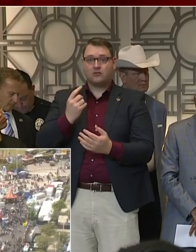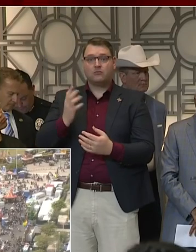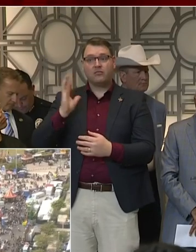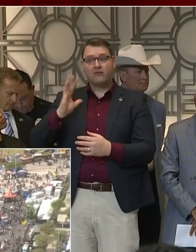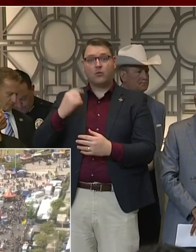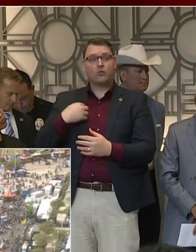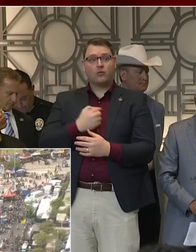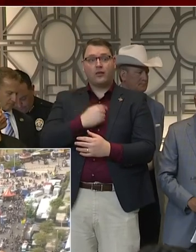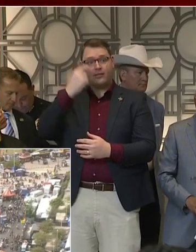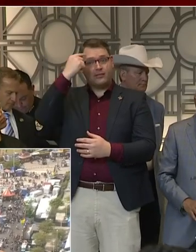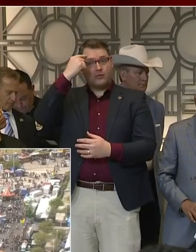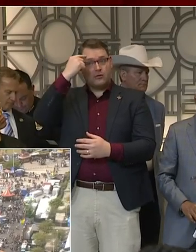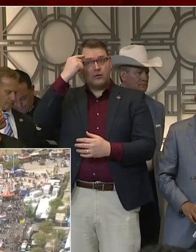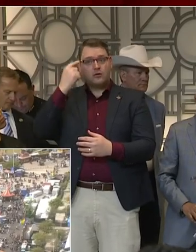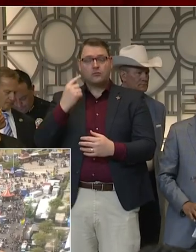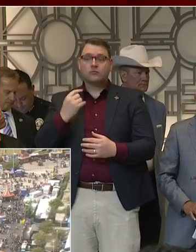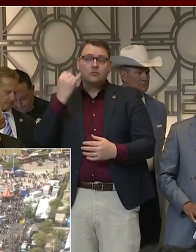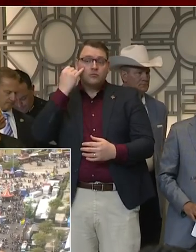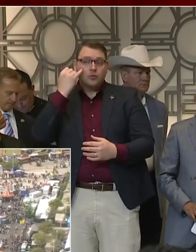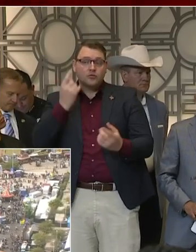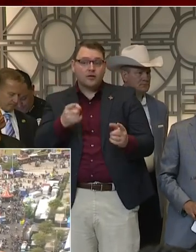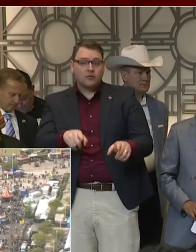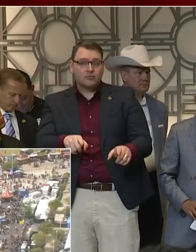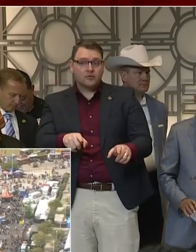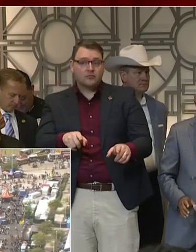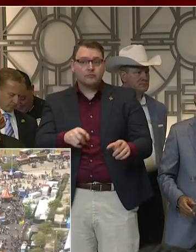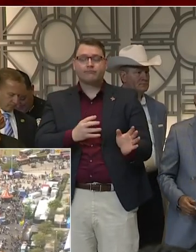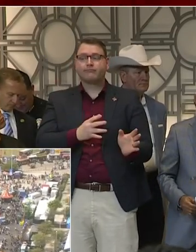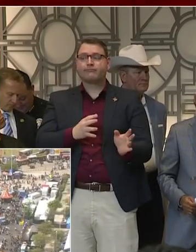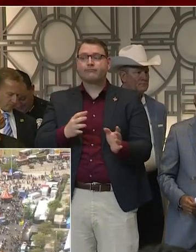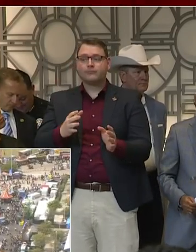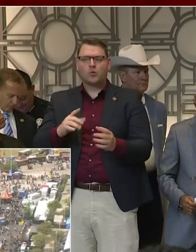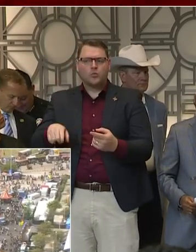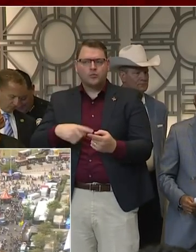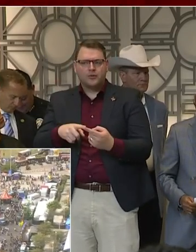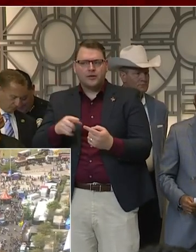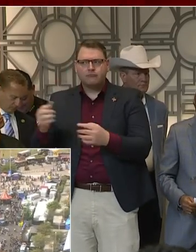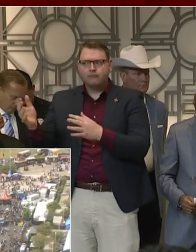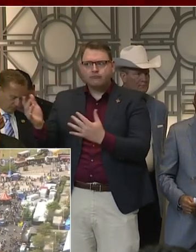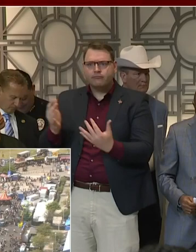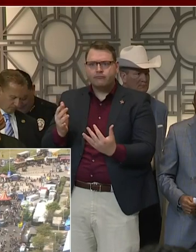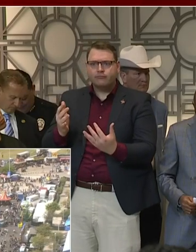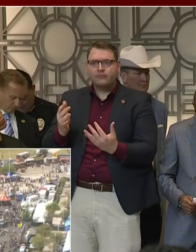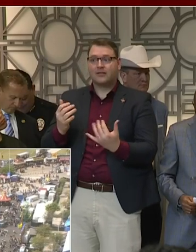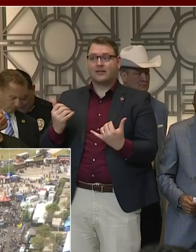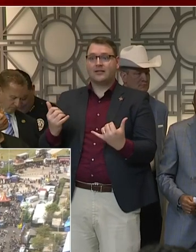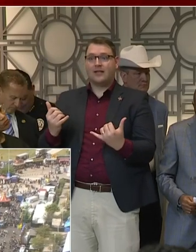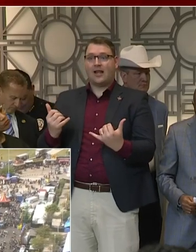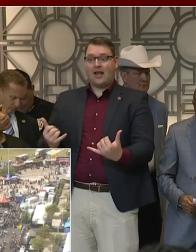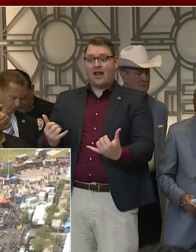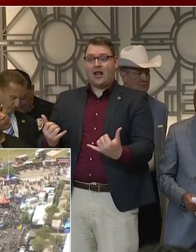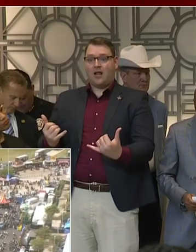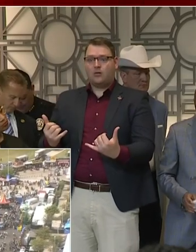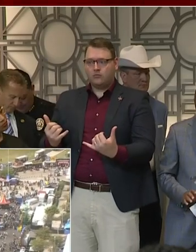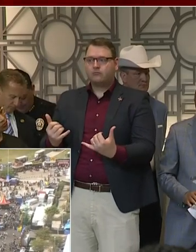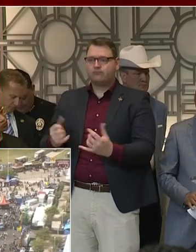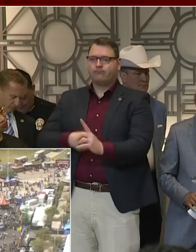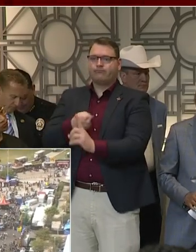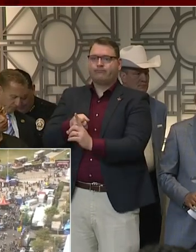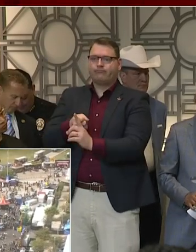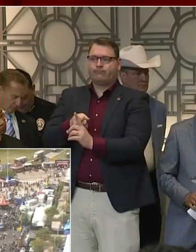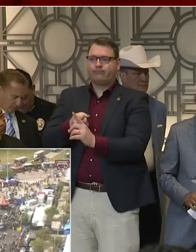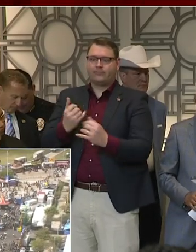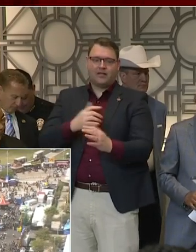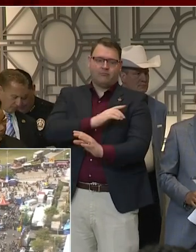important piece of this that is really about what's happening in our community. Dr. Purse has laid out all of the different activities